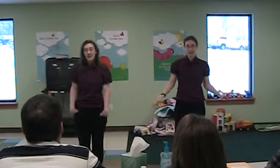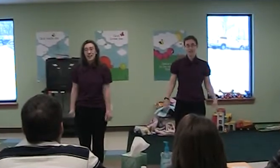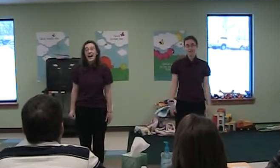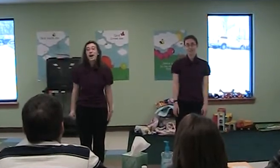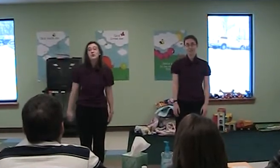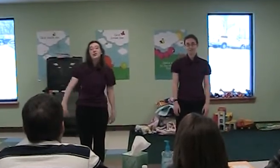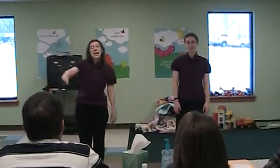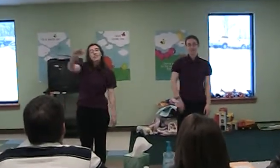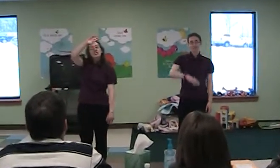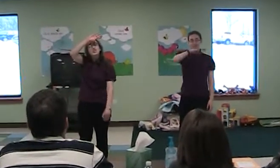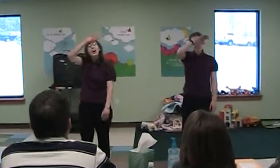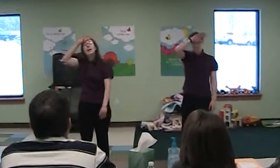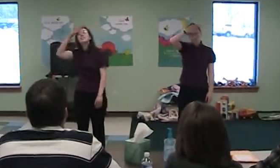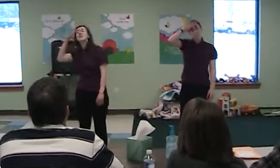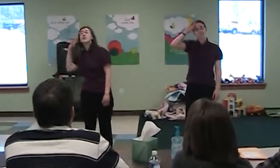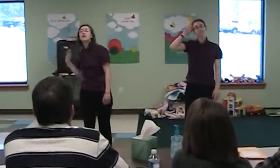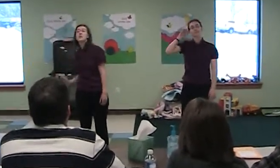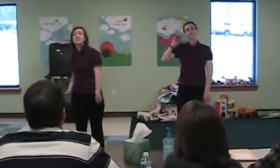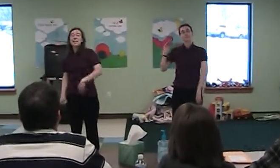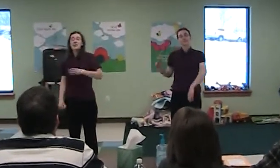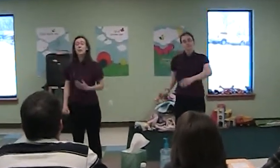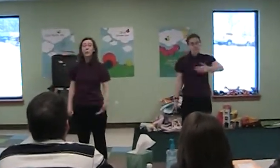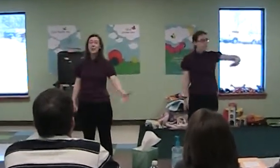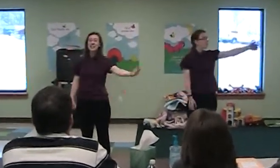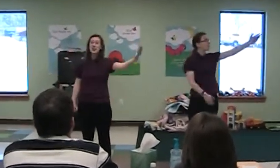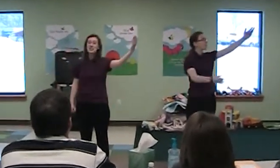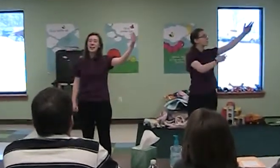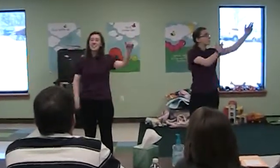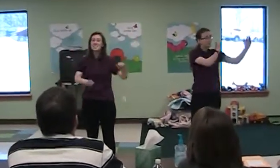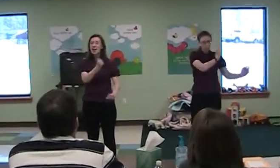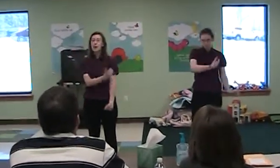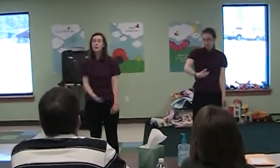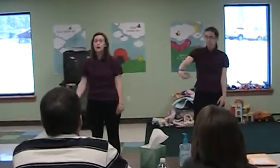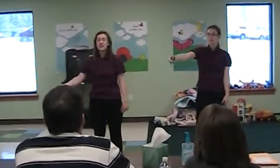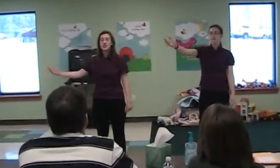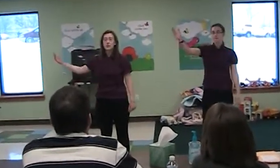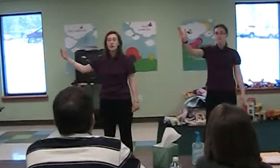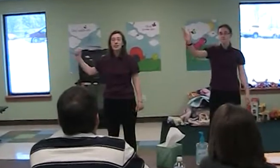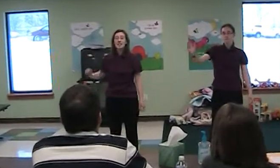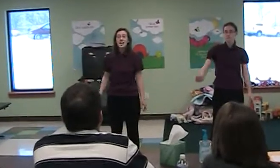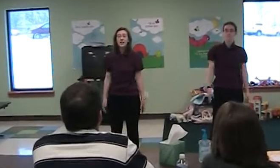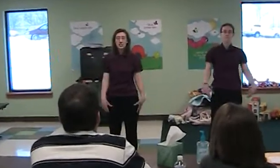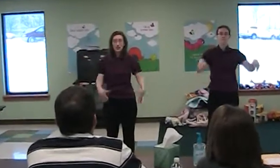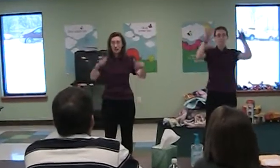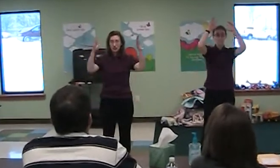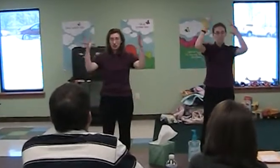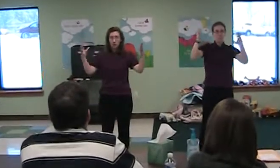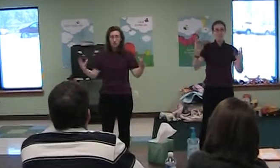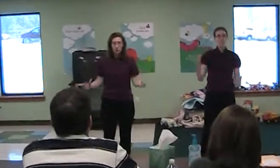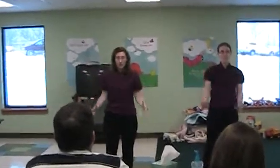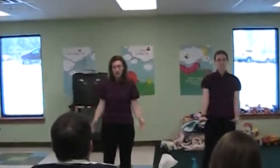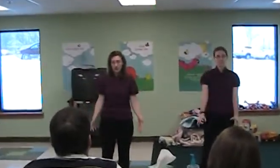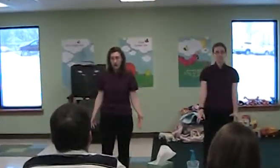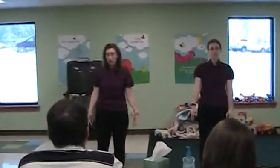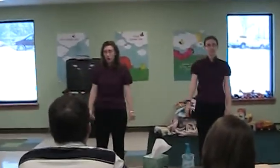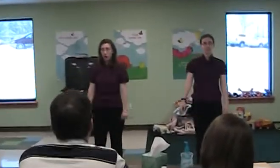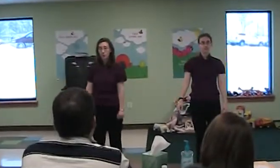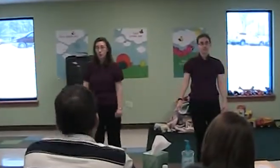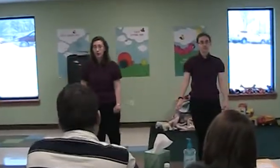After they have exhausted their enthusiasm pointing out to us and praising the beauties of some ancient bronze image or broken